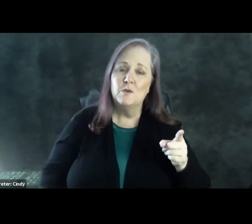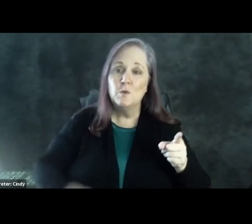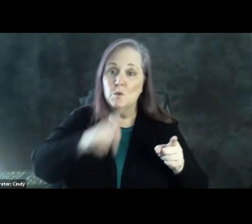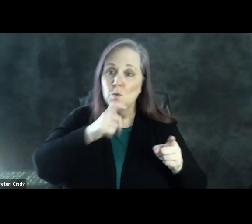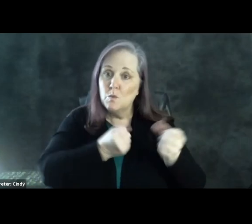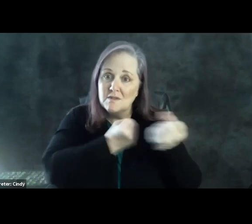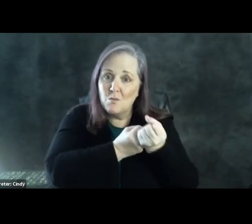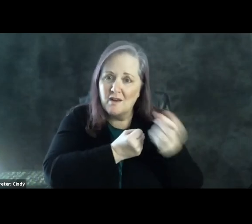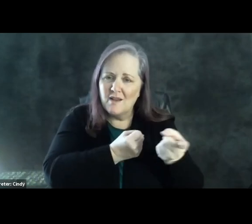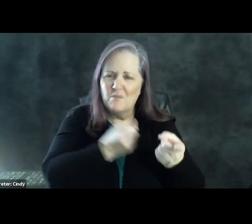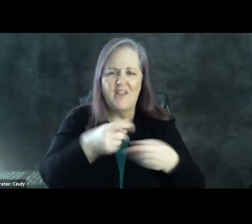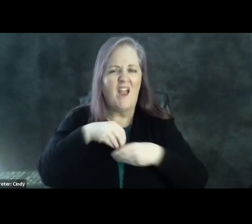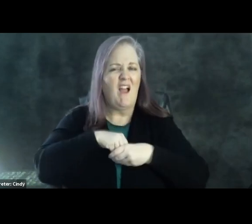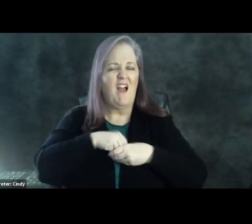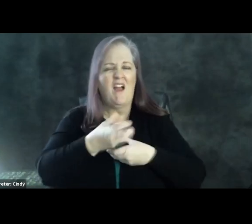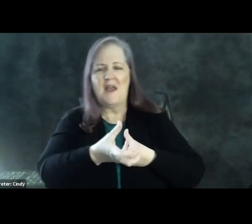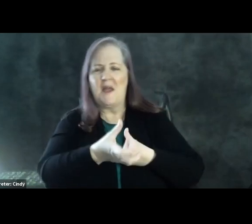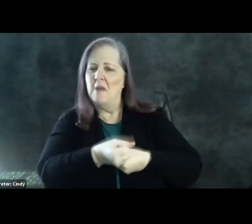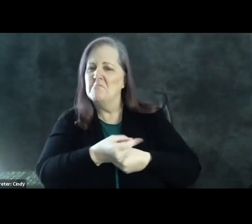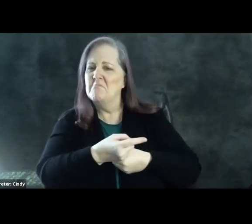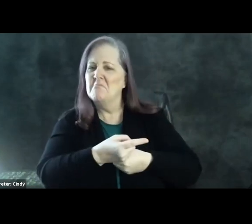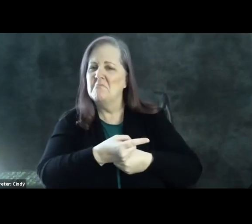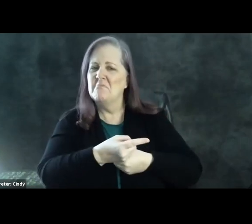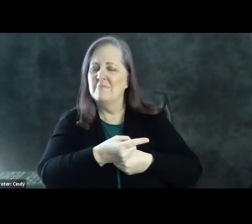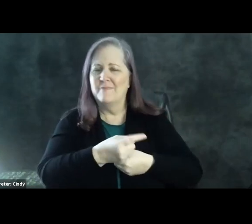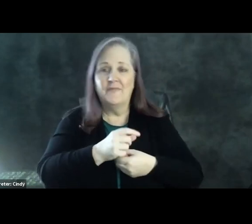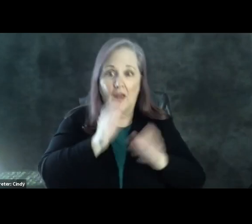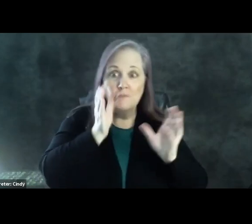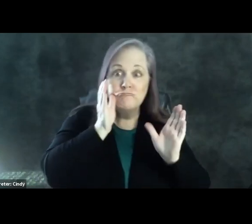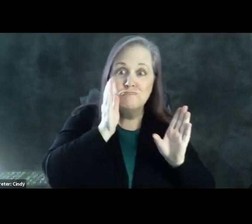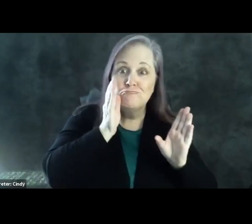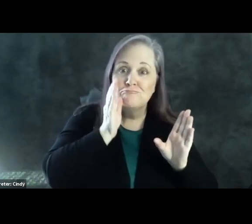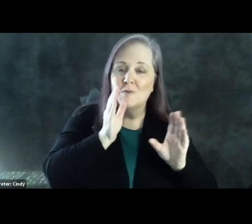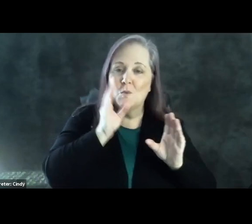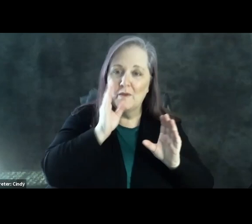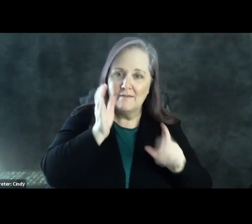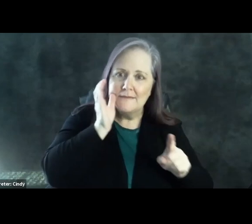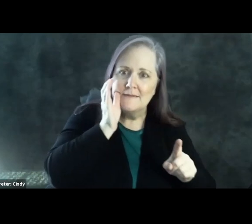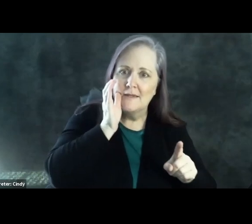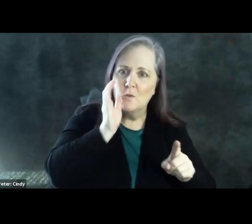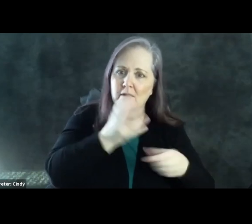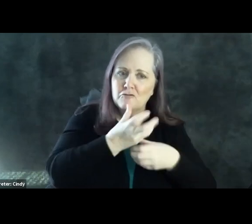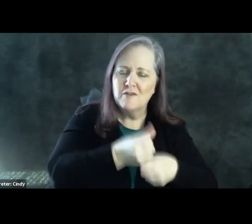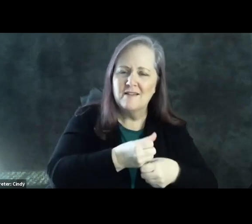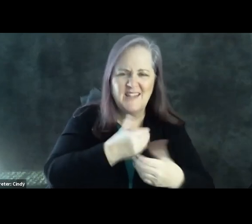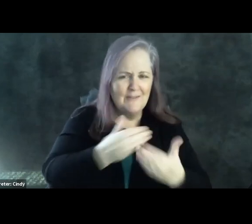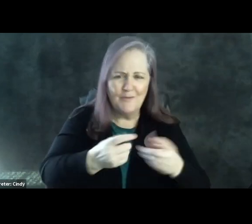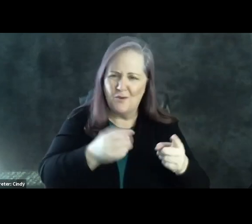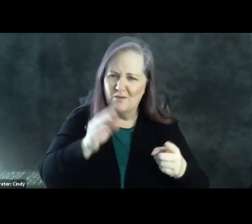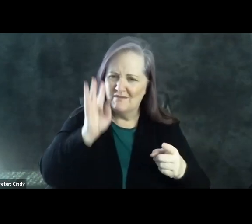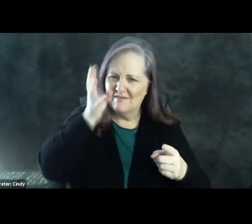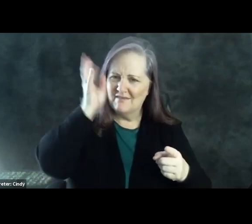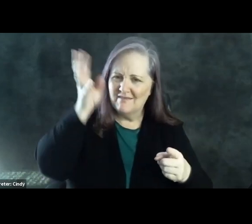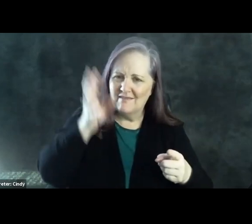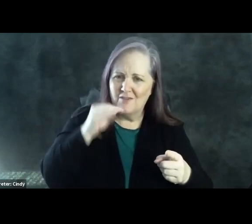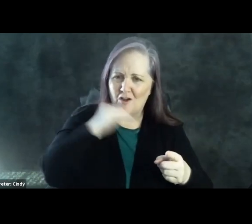implicitly trust. And so they're unlikely to reject information that he puts forward even if it's false, like this idea that